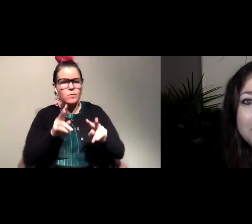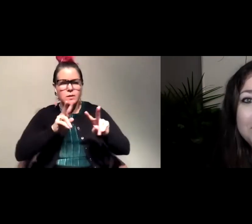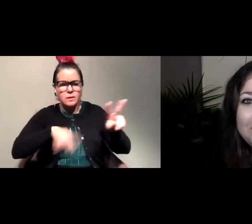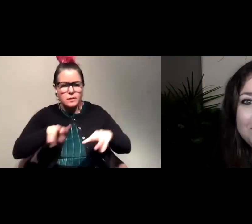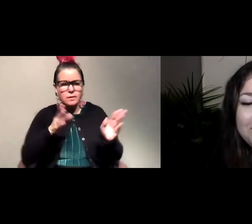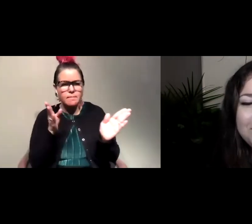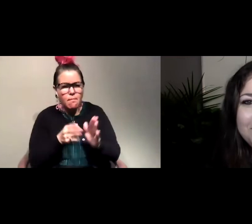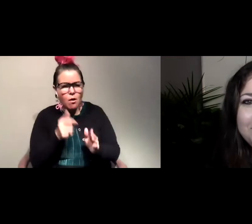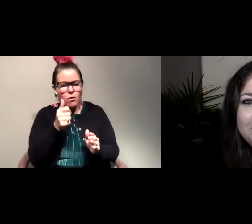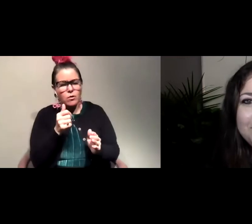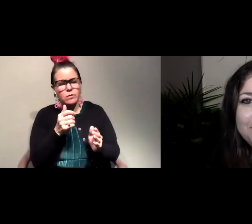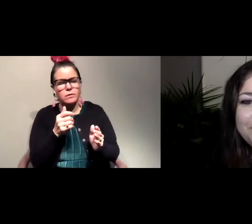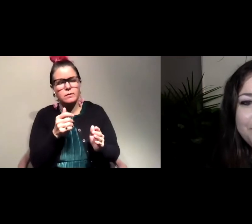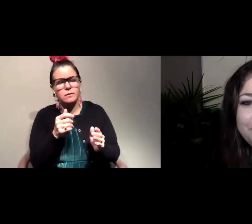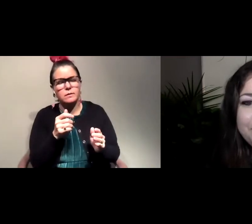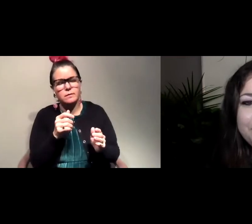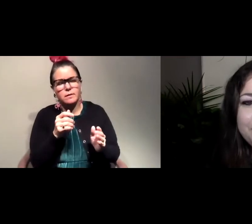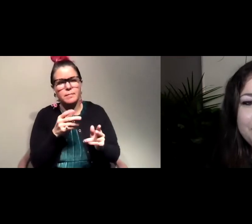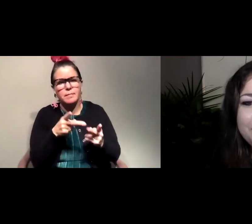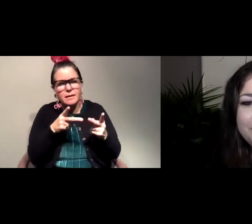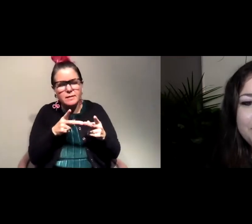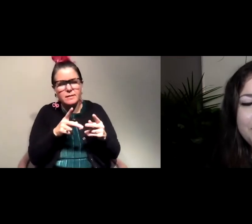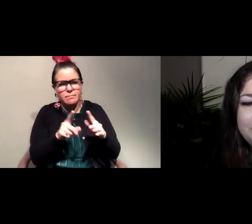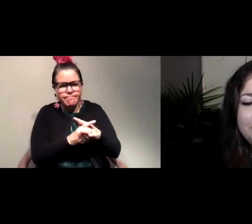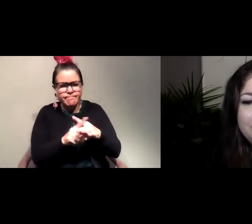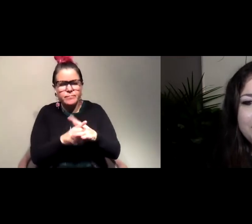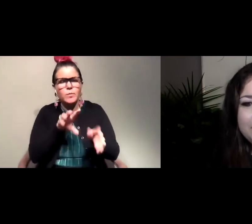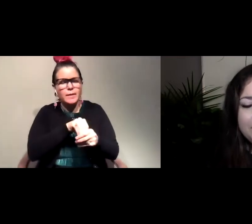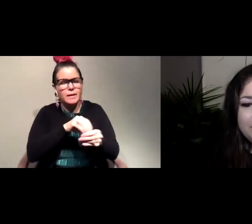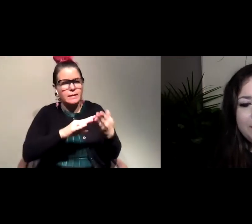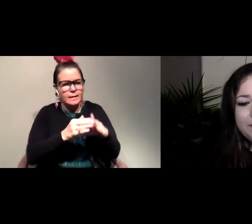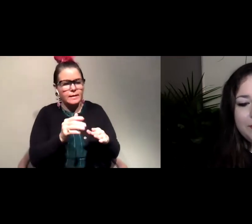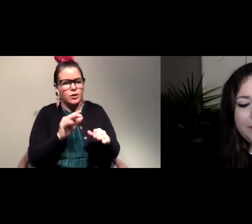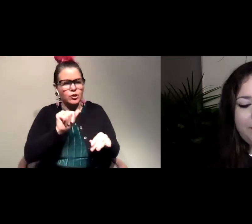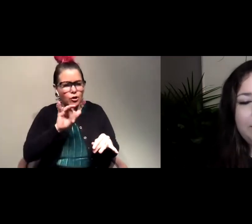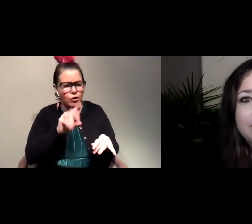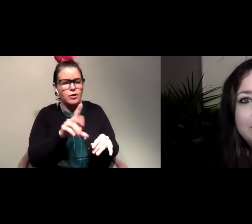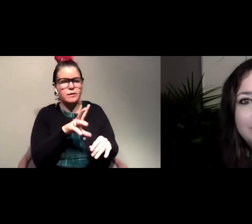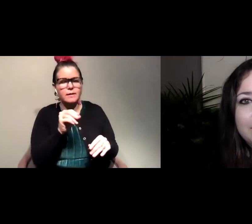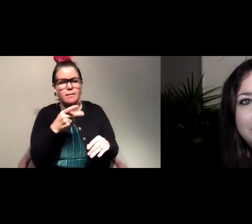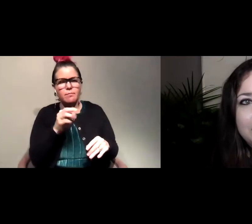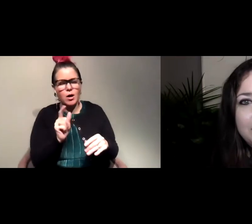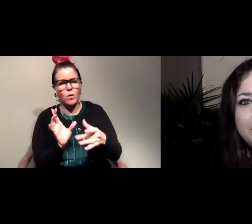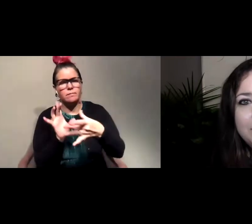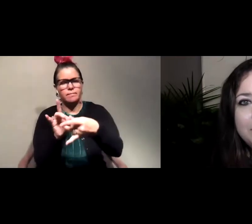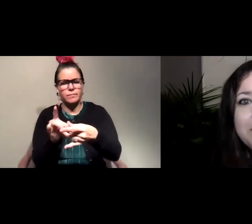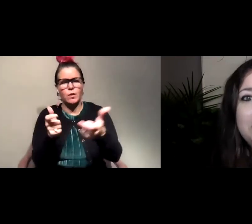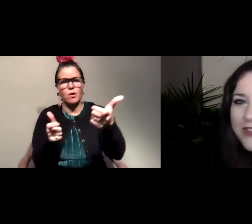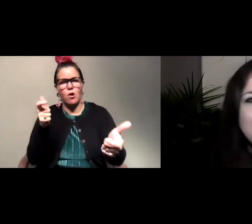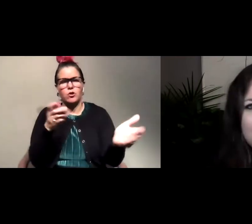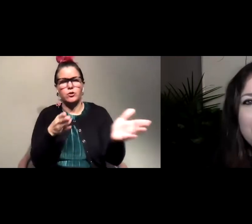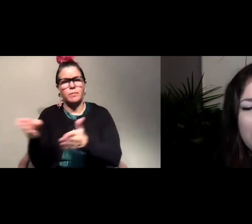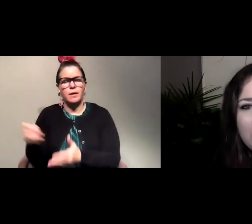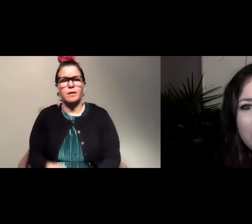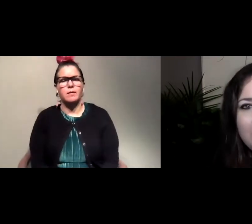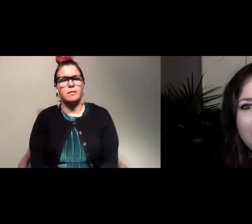scale corridors that exist within our city and to link up to the larger plan and